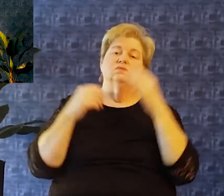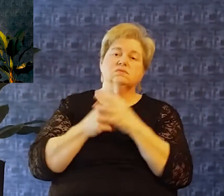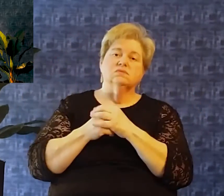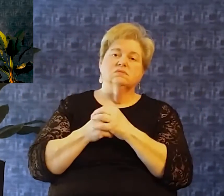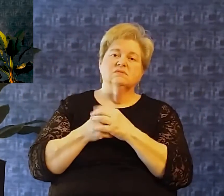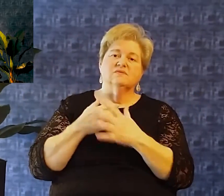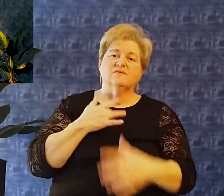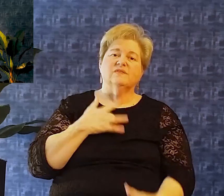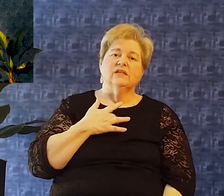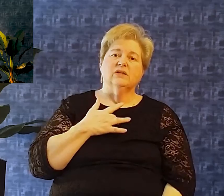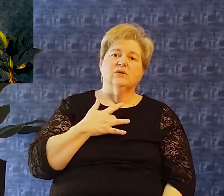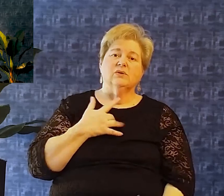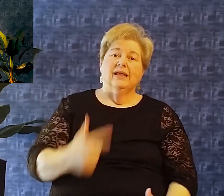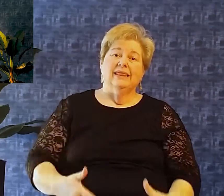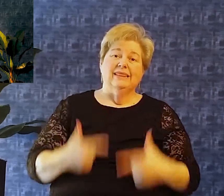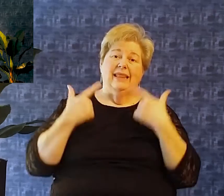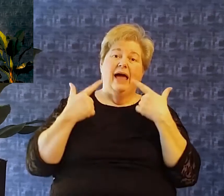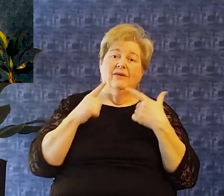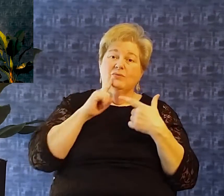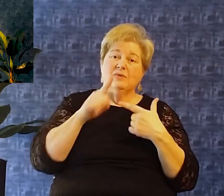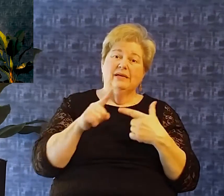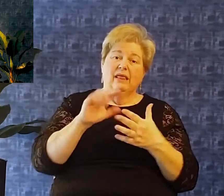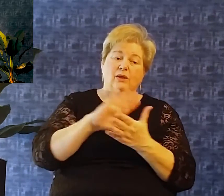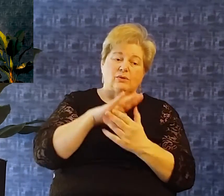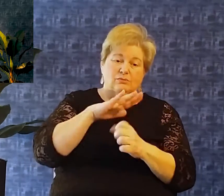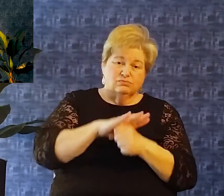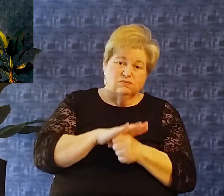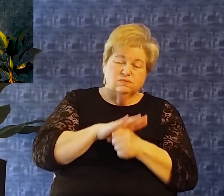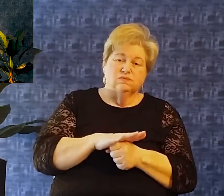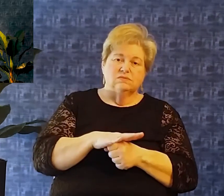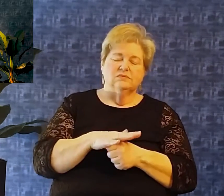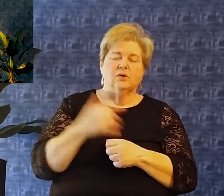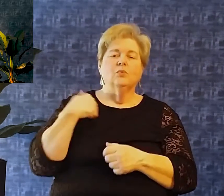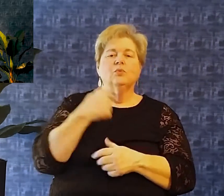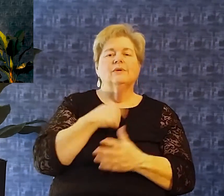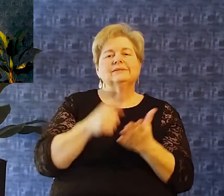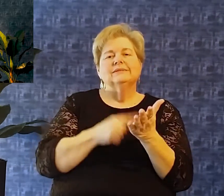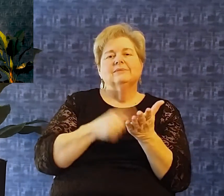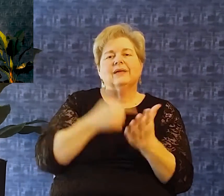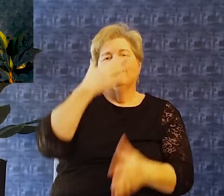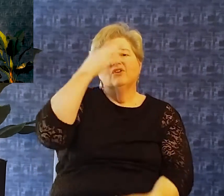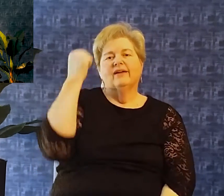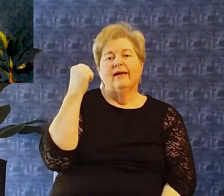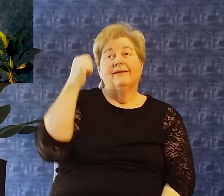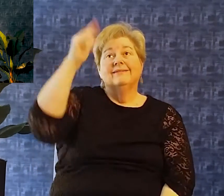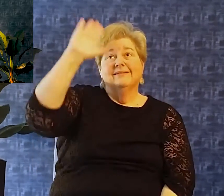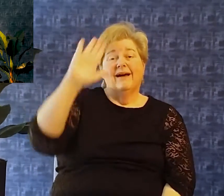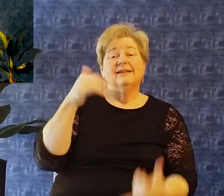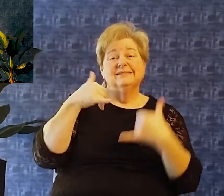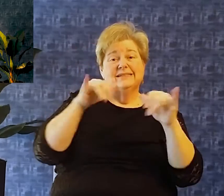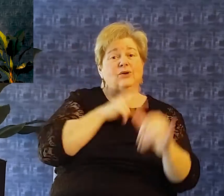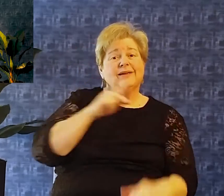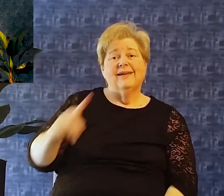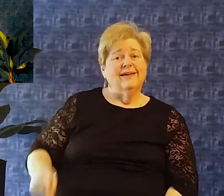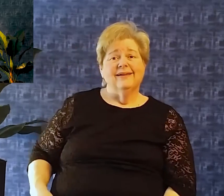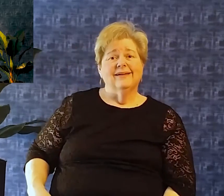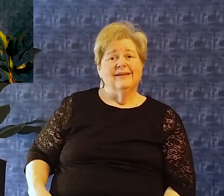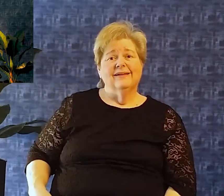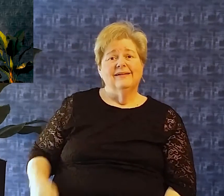And we feel life pressing upon us We often forget that god is still the king of